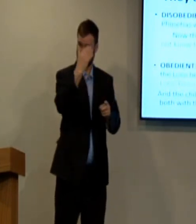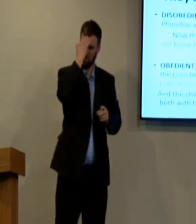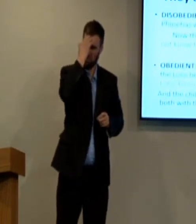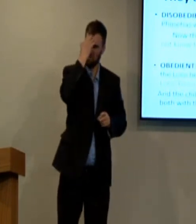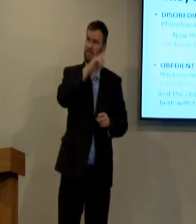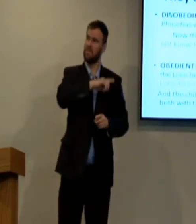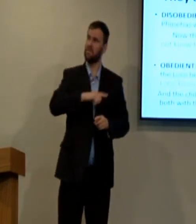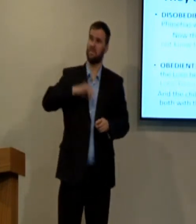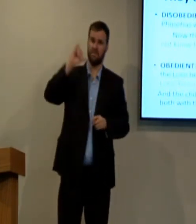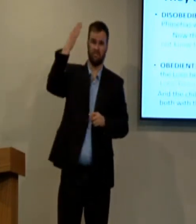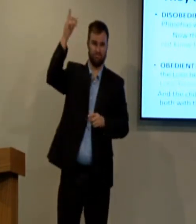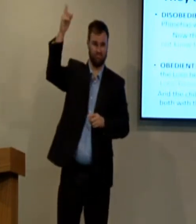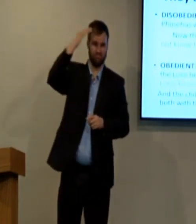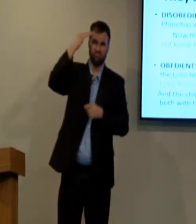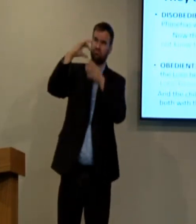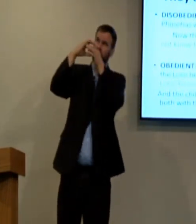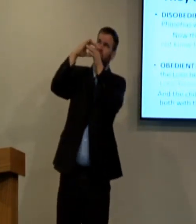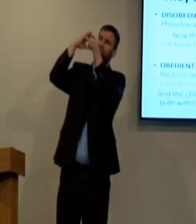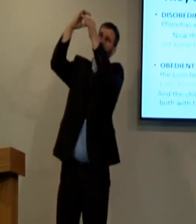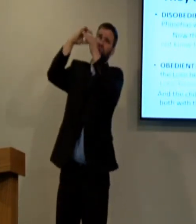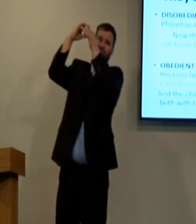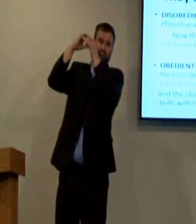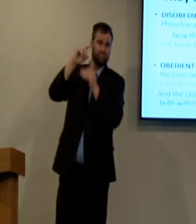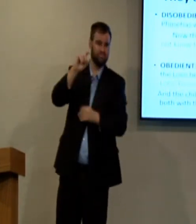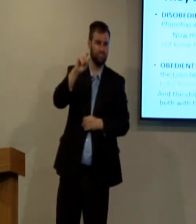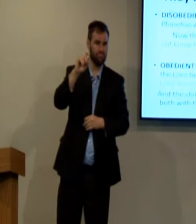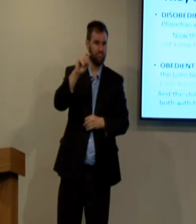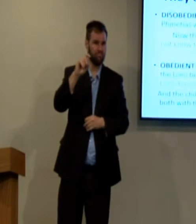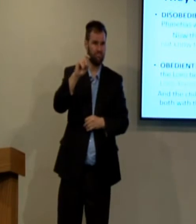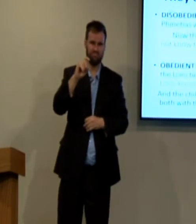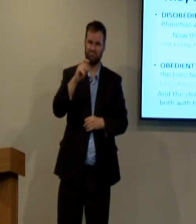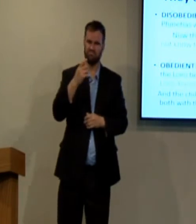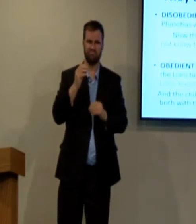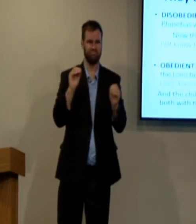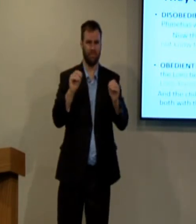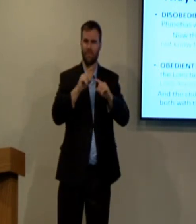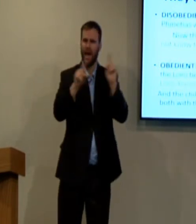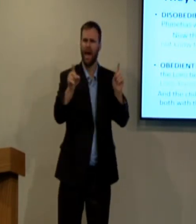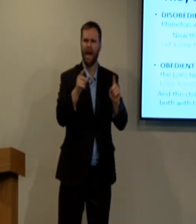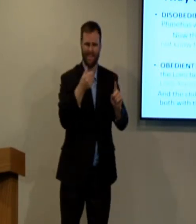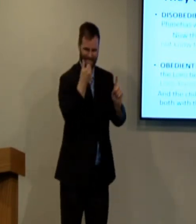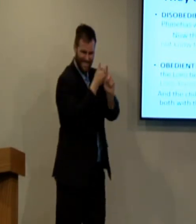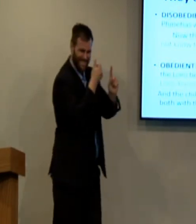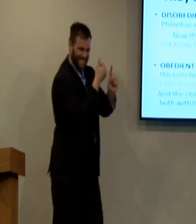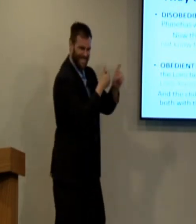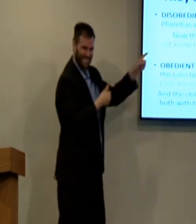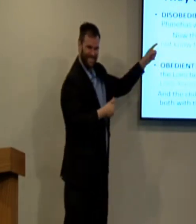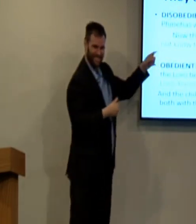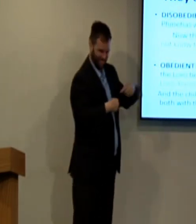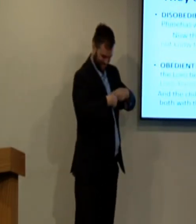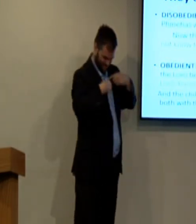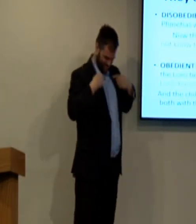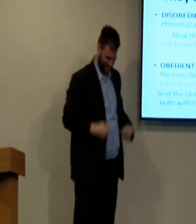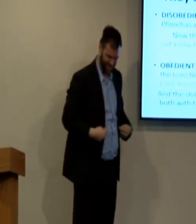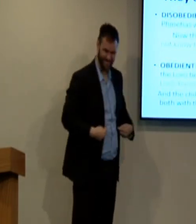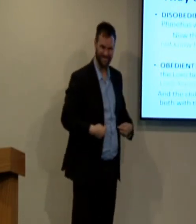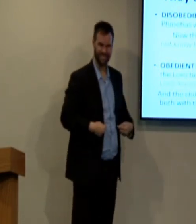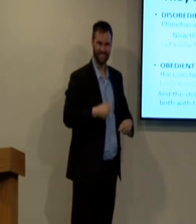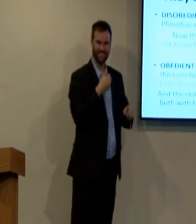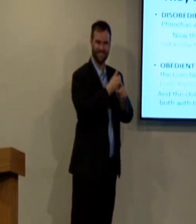in a lot of trouble with God. And it says that Eli's sons did not know the Lord Yahweh.